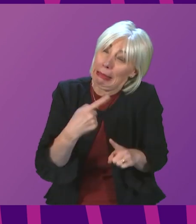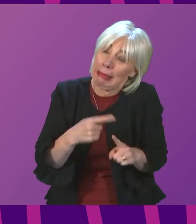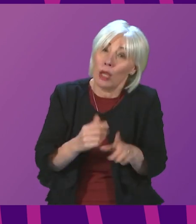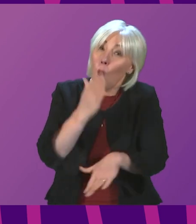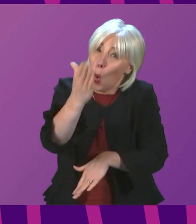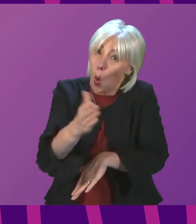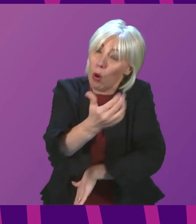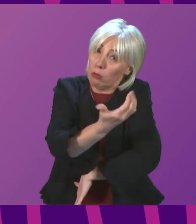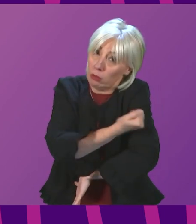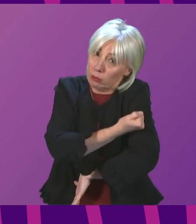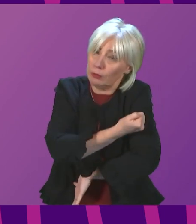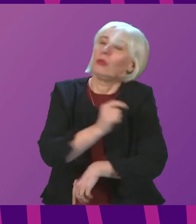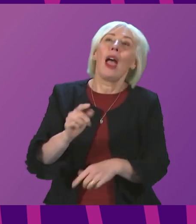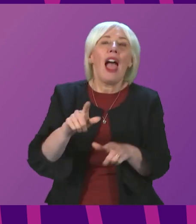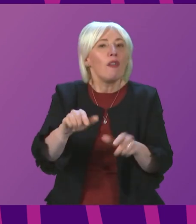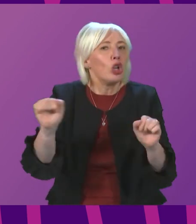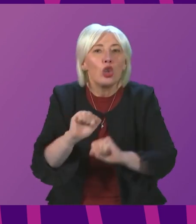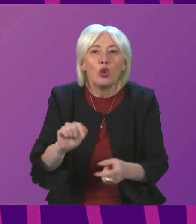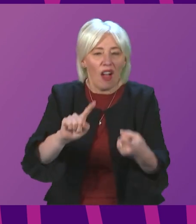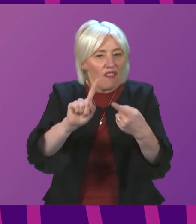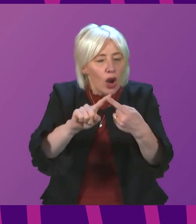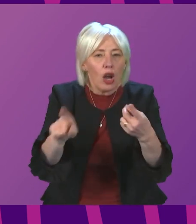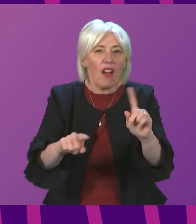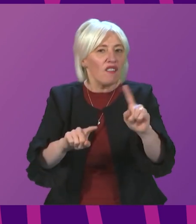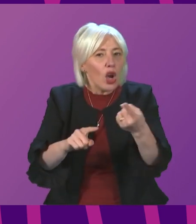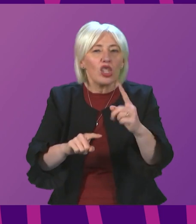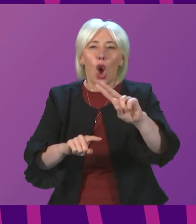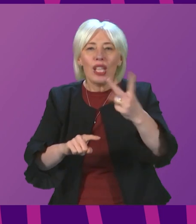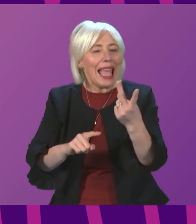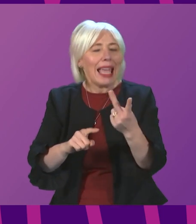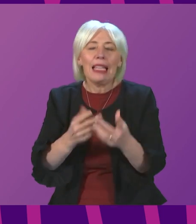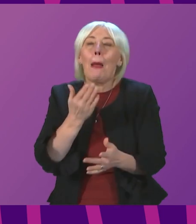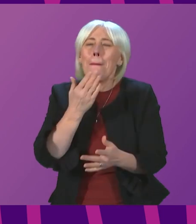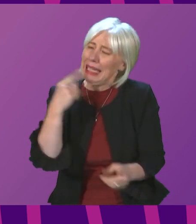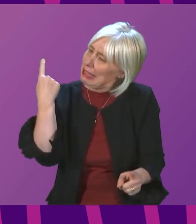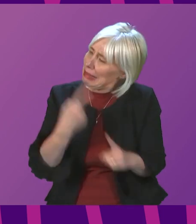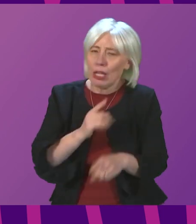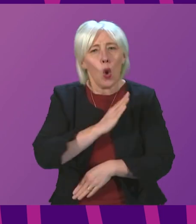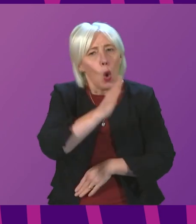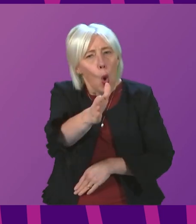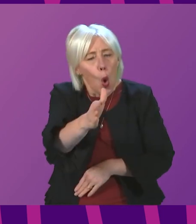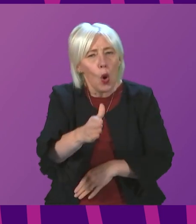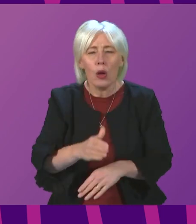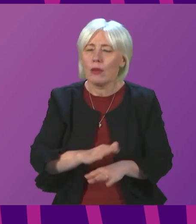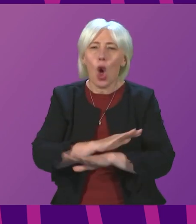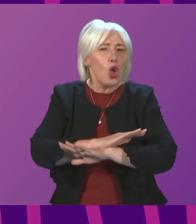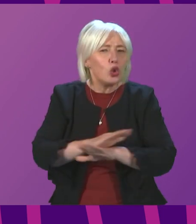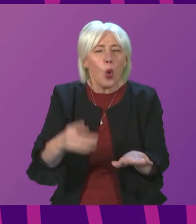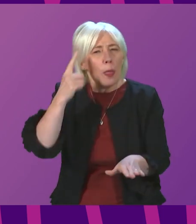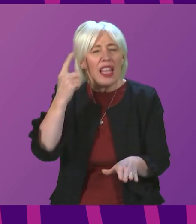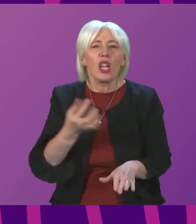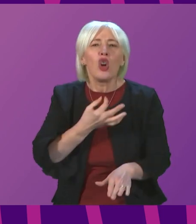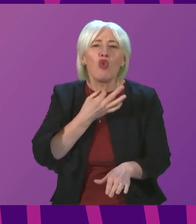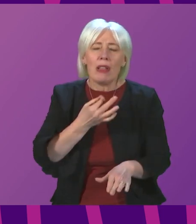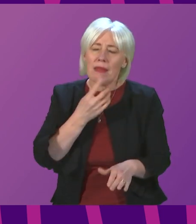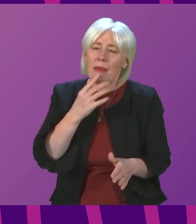And if you haven't had a first or a second dose yet, please do so without delay. Don't run the risk of later